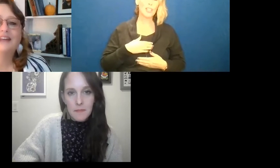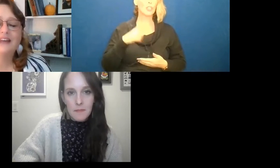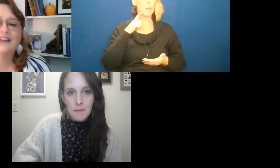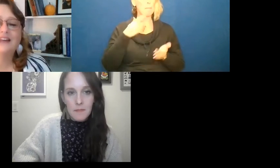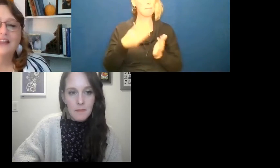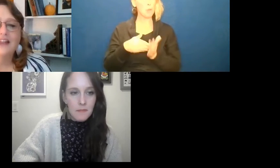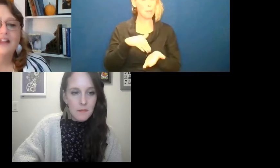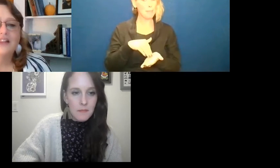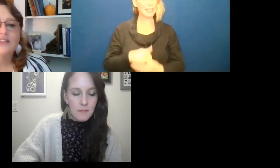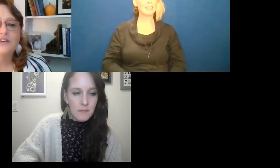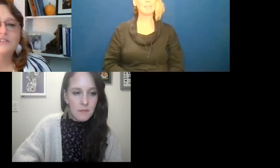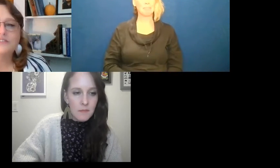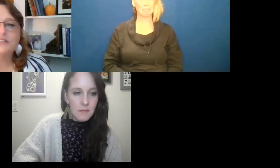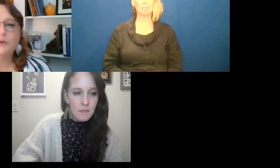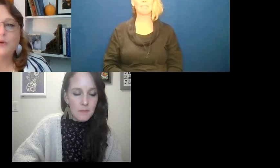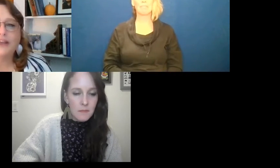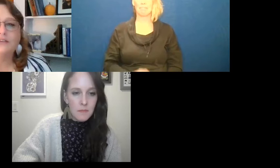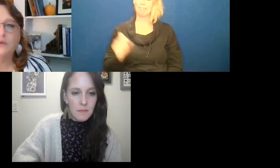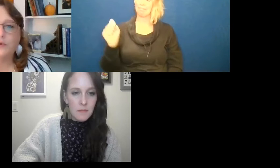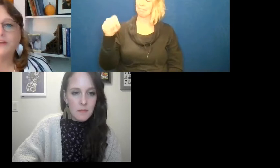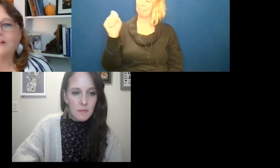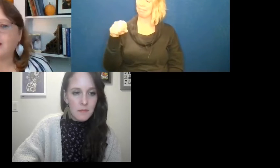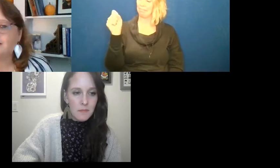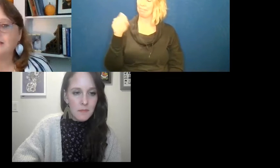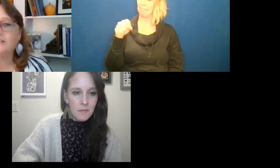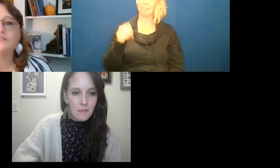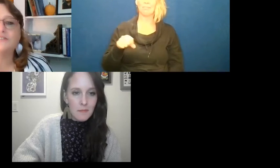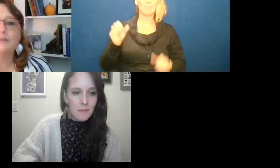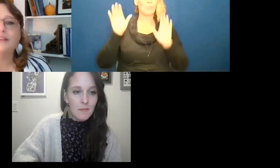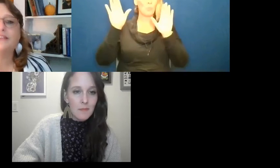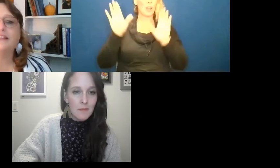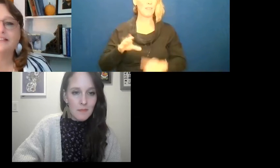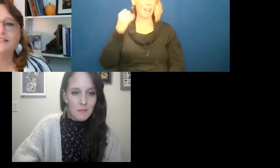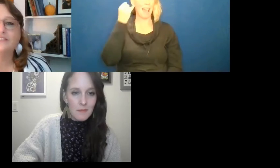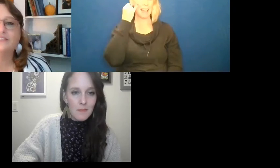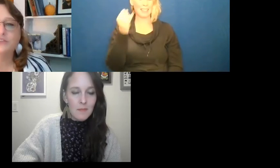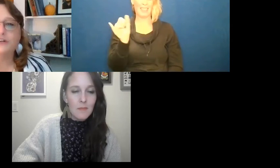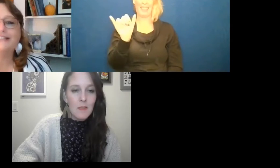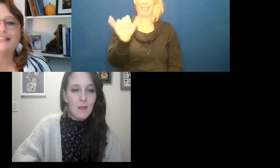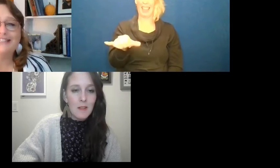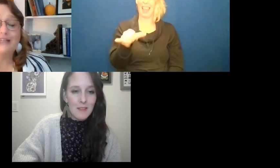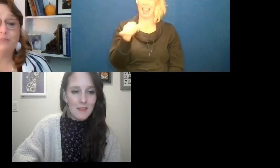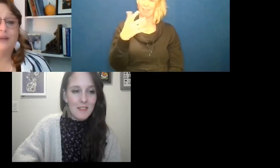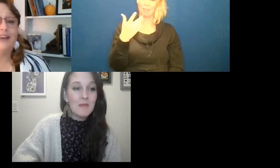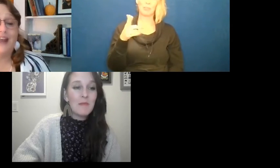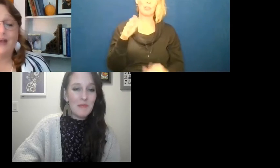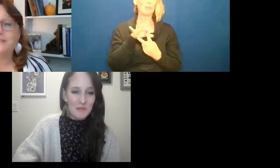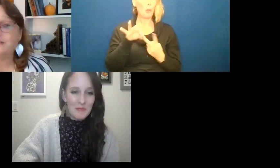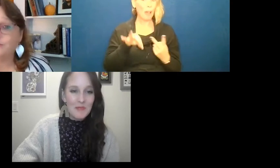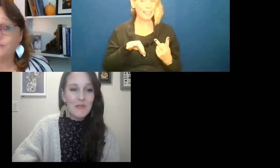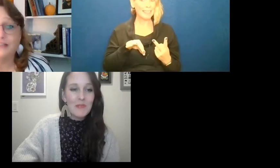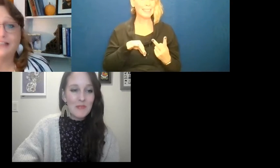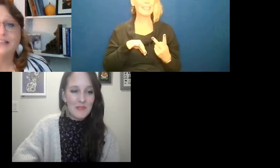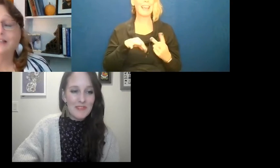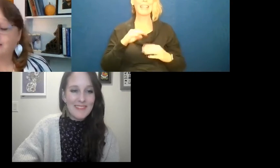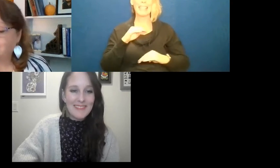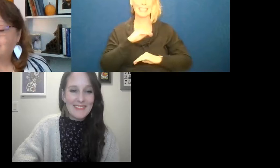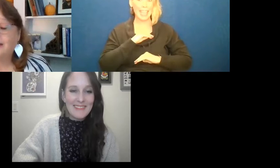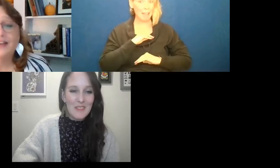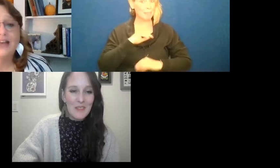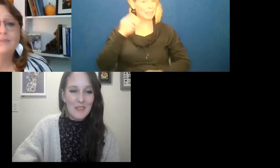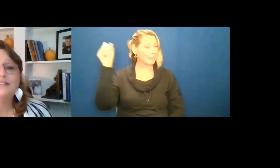Yeah. Those are some great, great ideas. Those are some of the things. Choice, contentment. Absolutely.